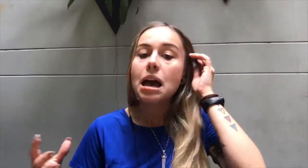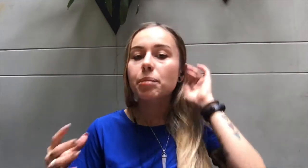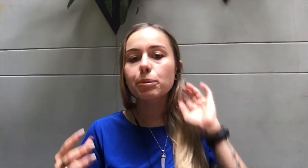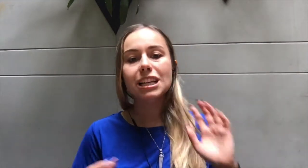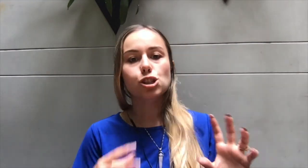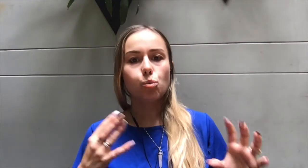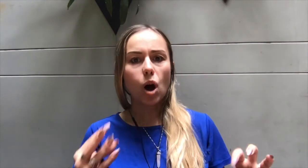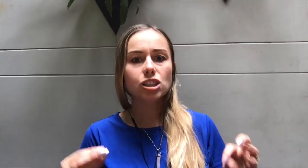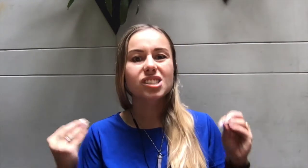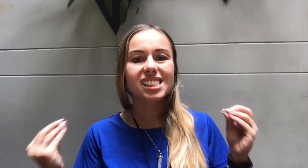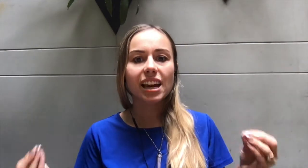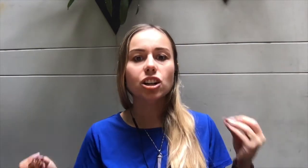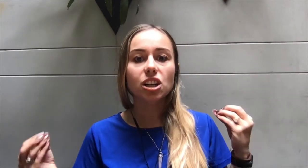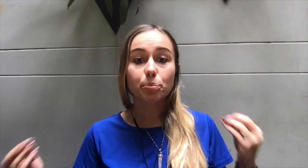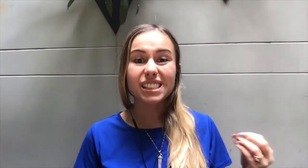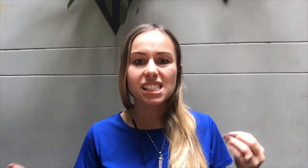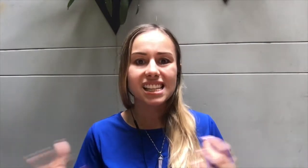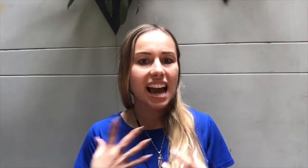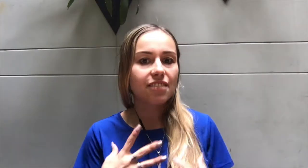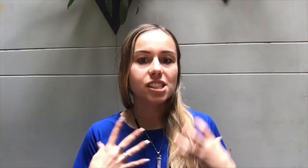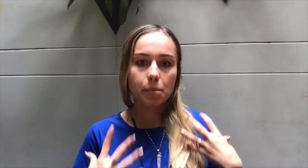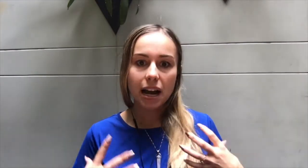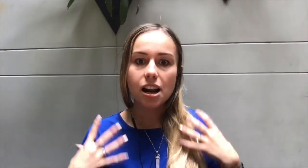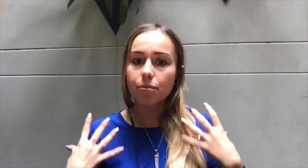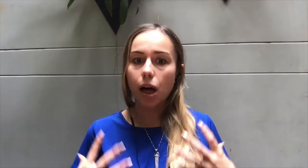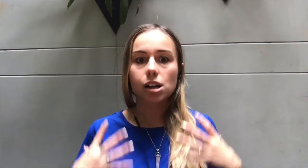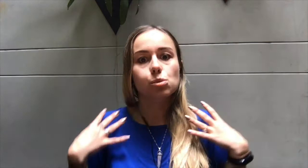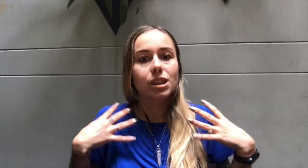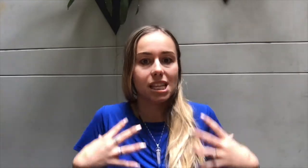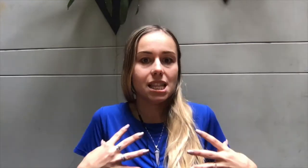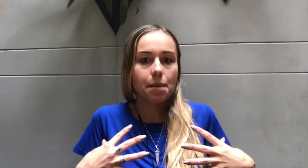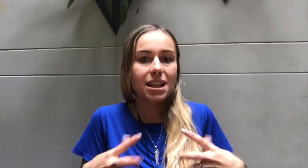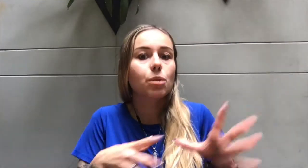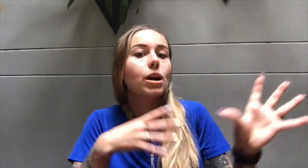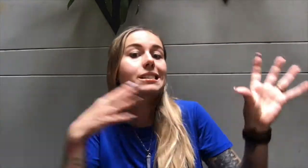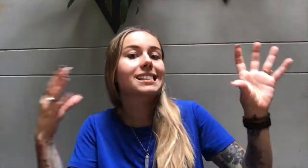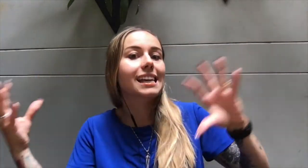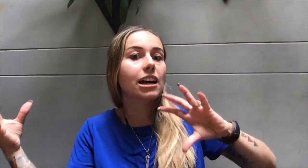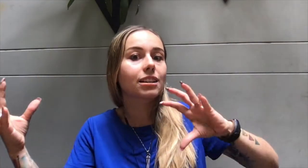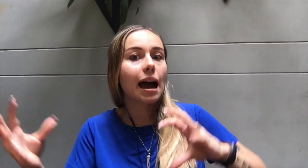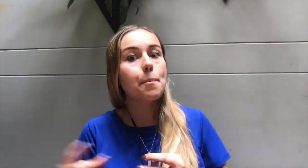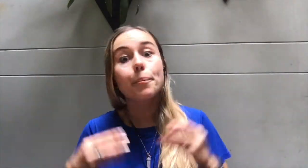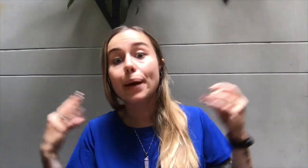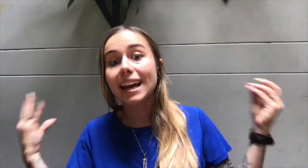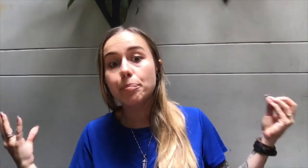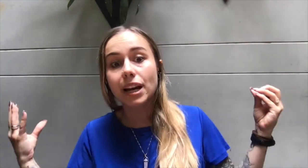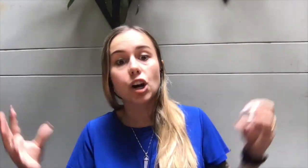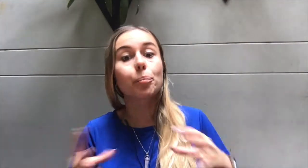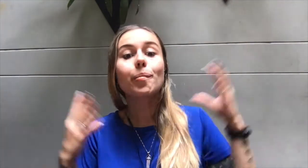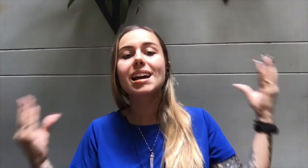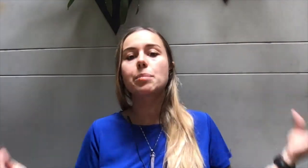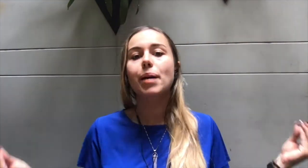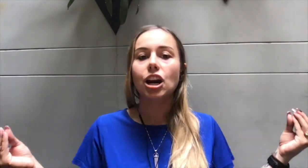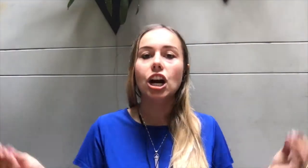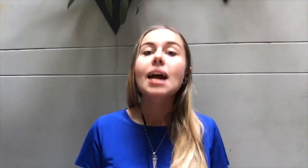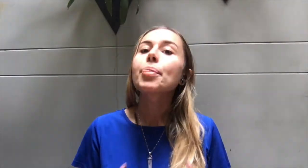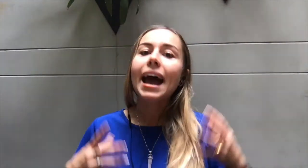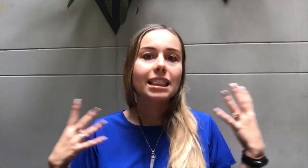People that just want to scale their business. They have some kind of blocks within them. And they want to scale that, make it bigger, make it better. And then